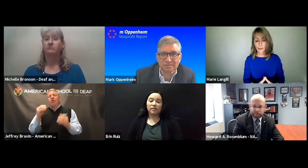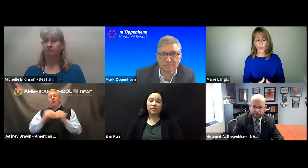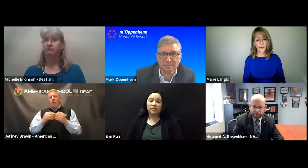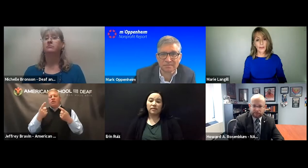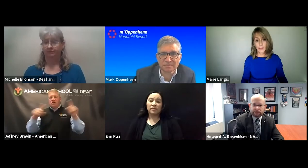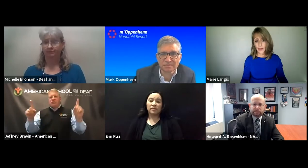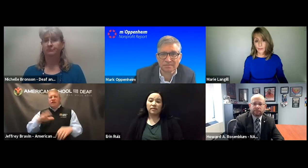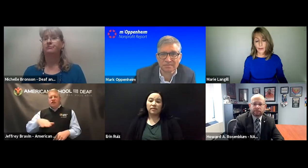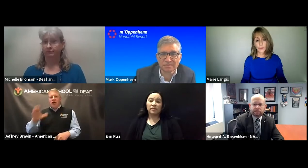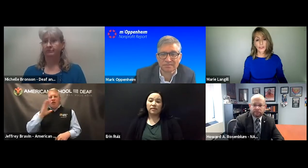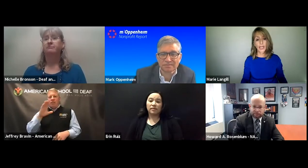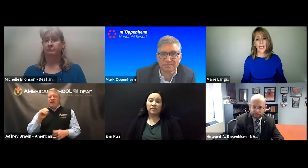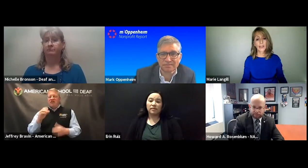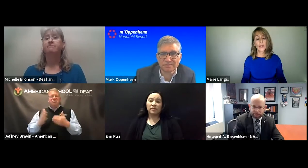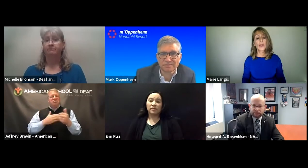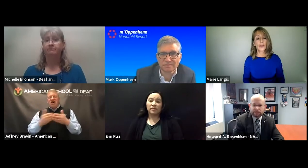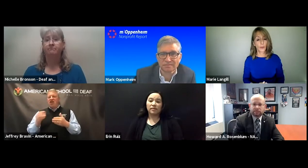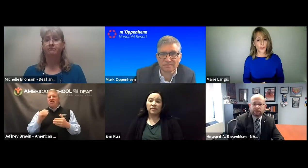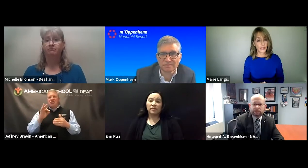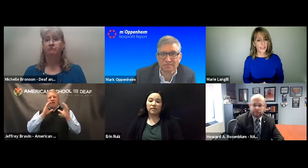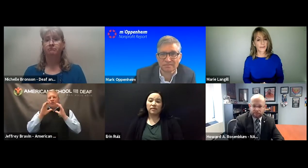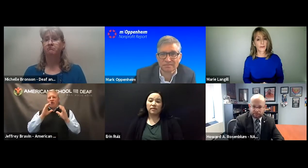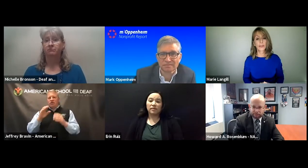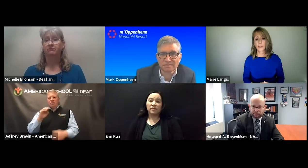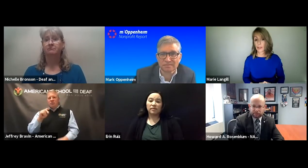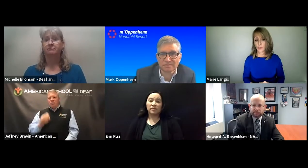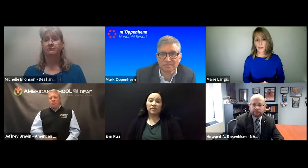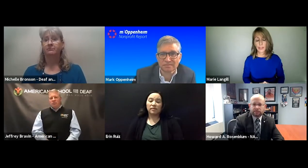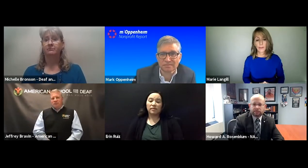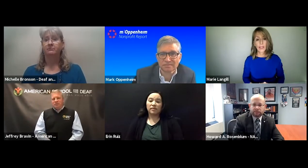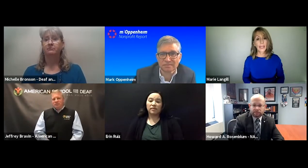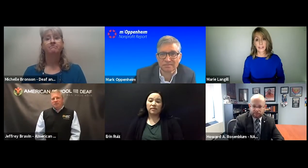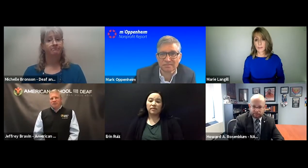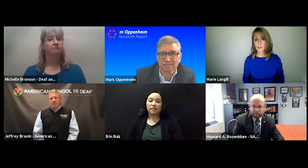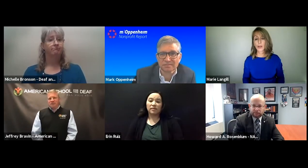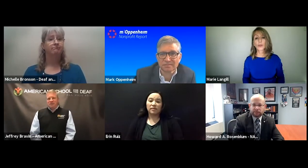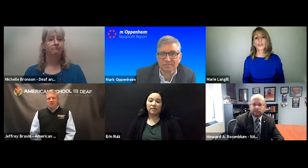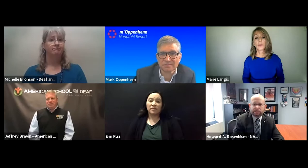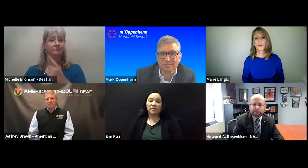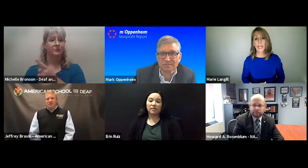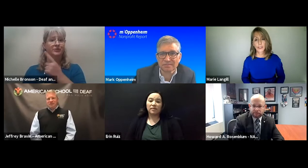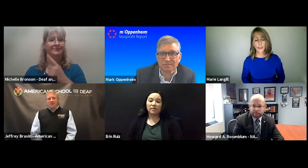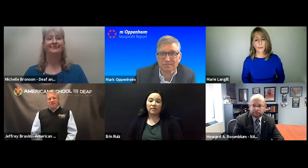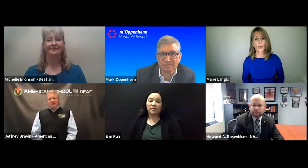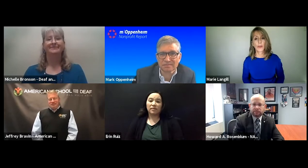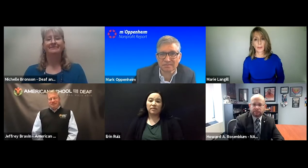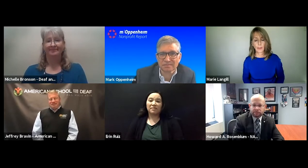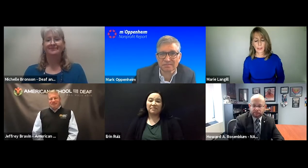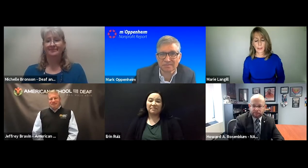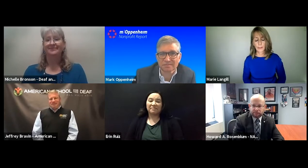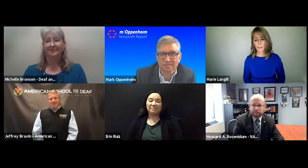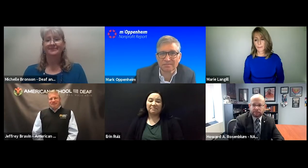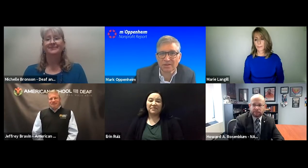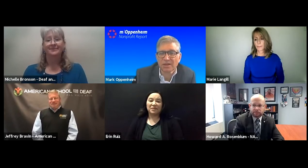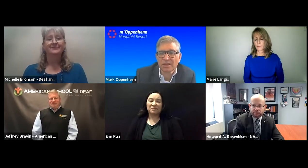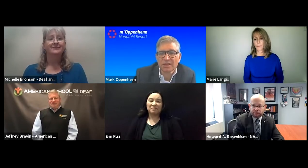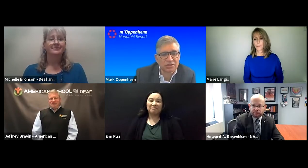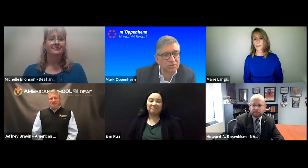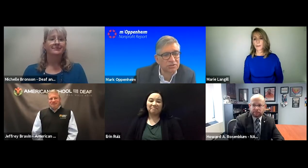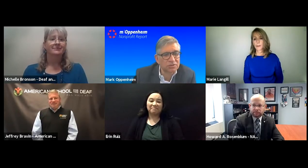parents, the more they're involved with their child, the more successful they will be. It doesn't matter which communication mode they may pick.